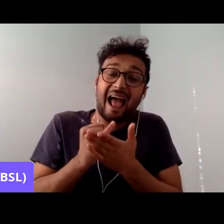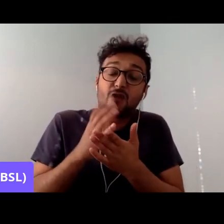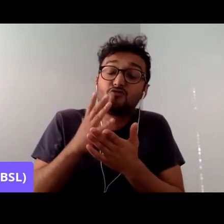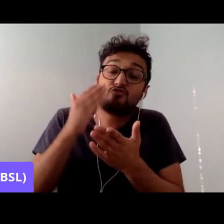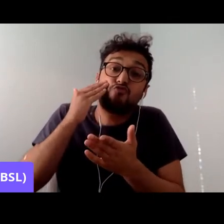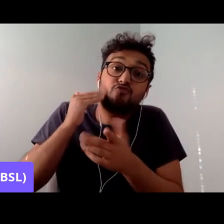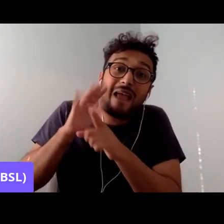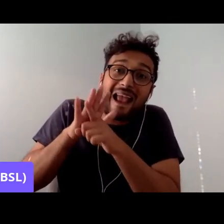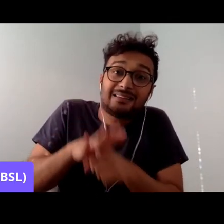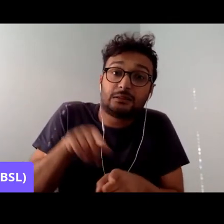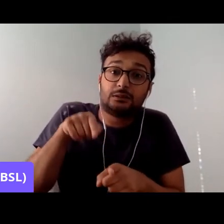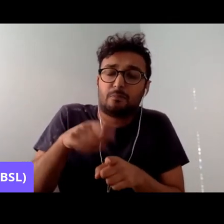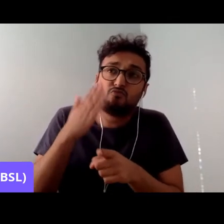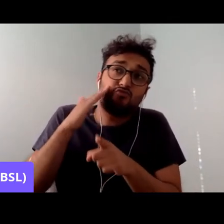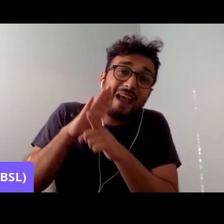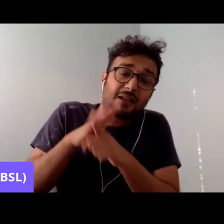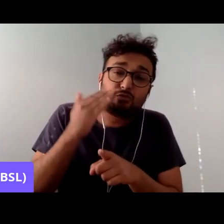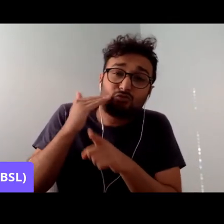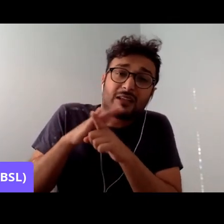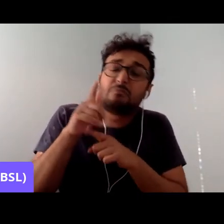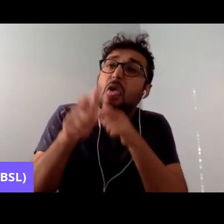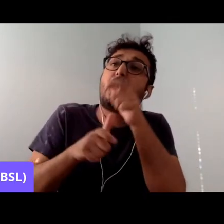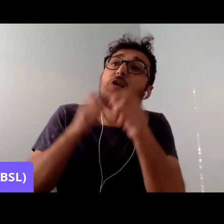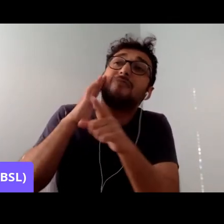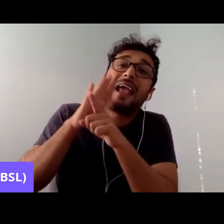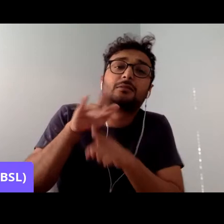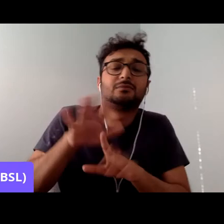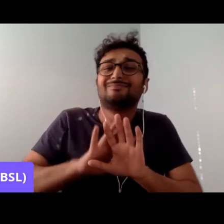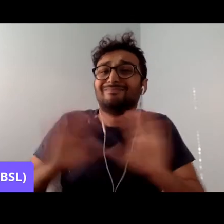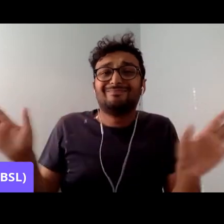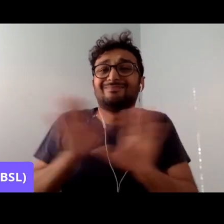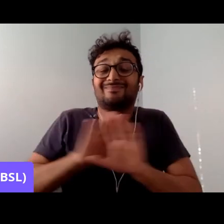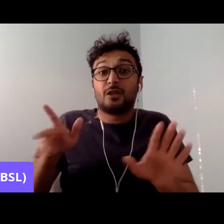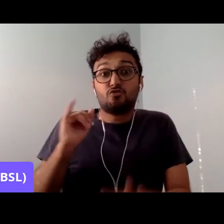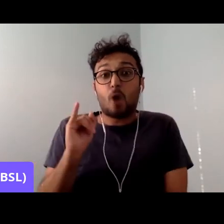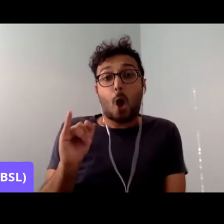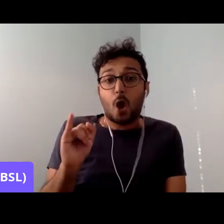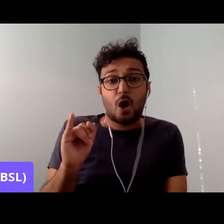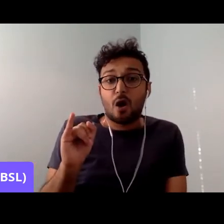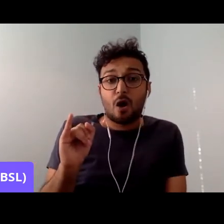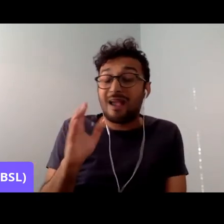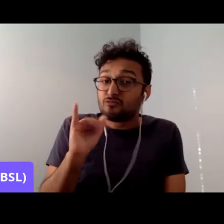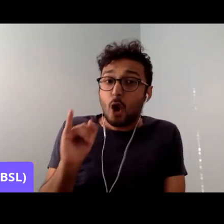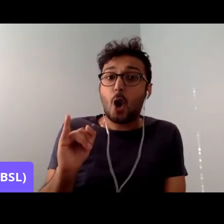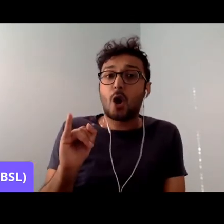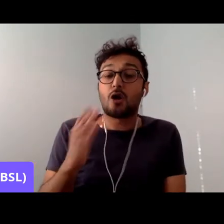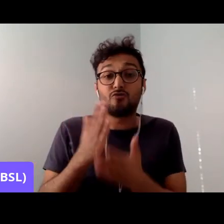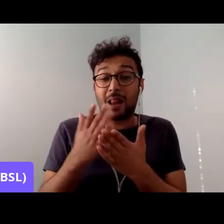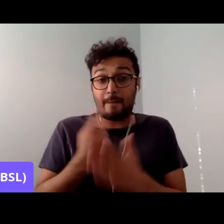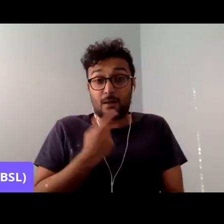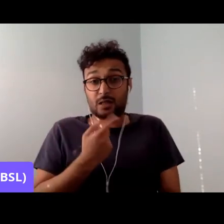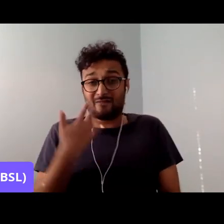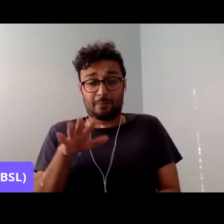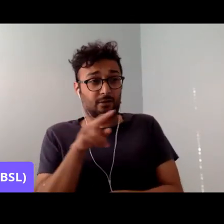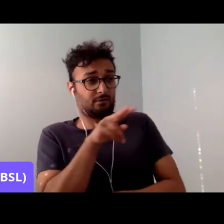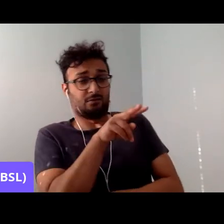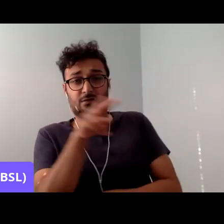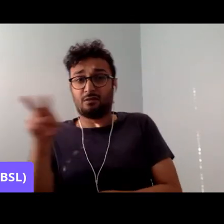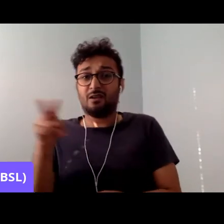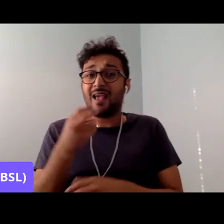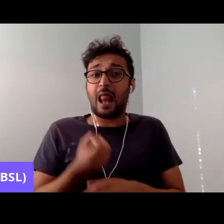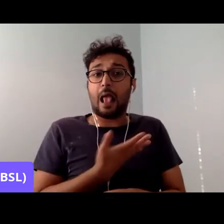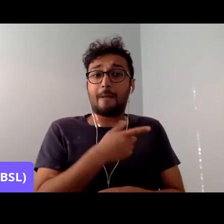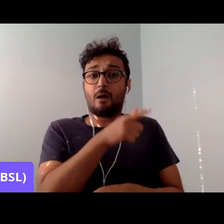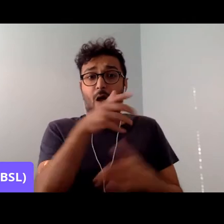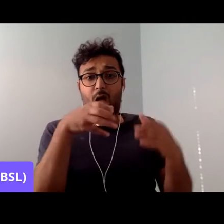as a whole. And, you know, I've heard people in Labour movement who should know better, giving us that old 18th century